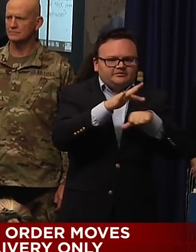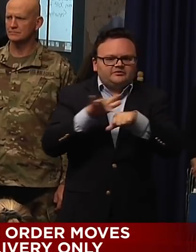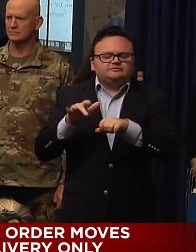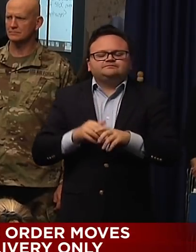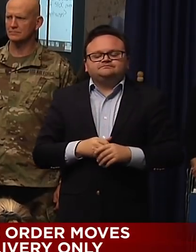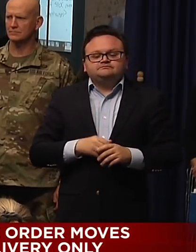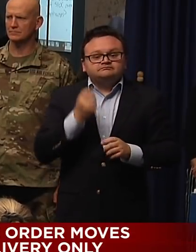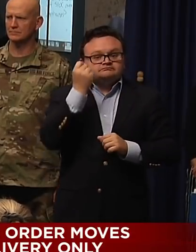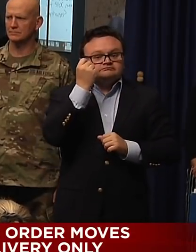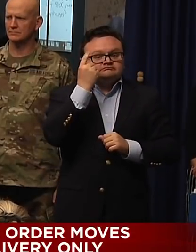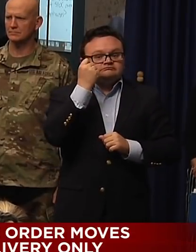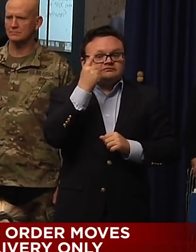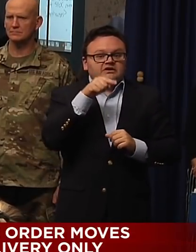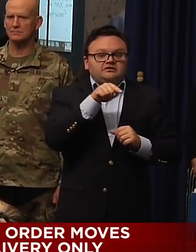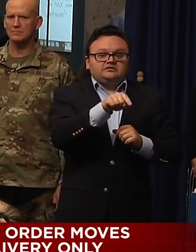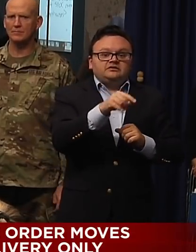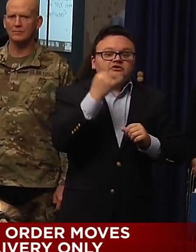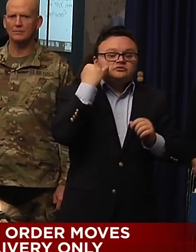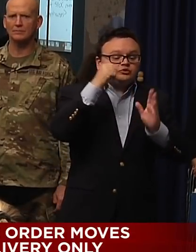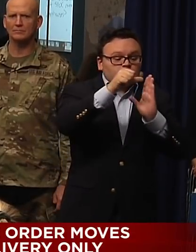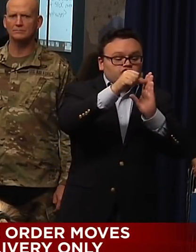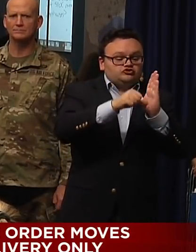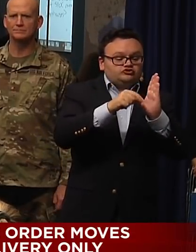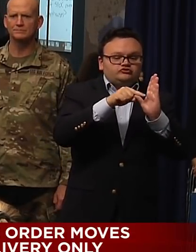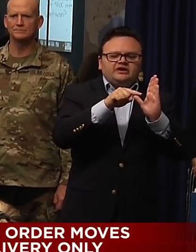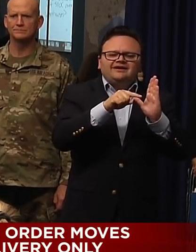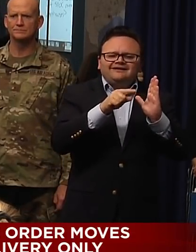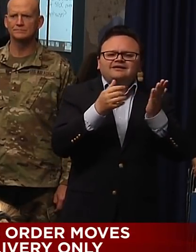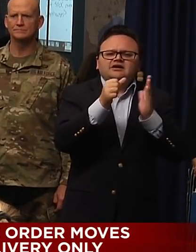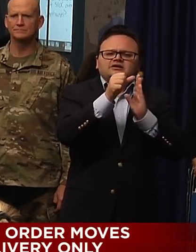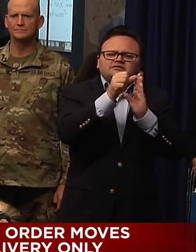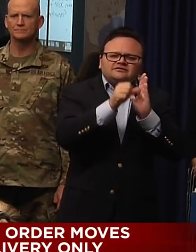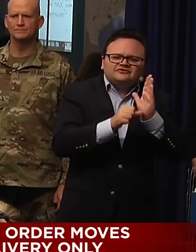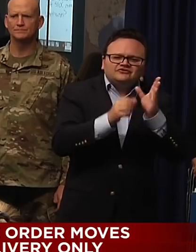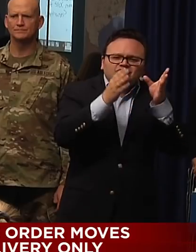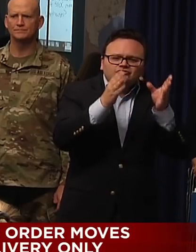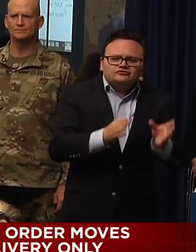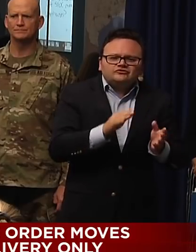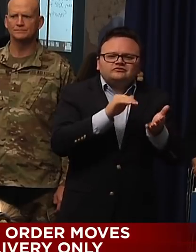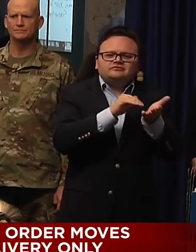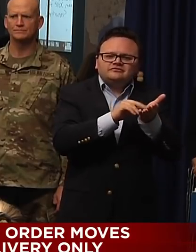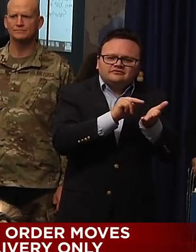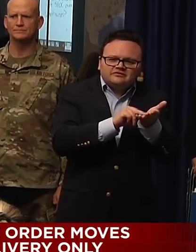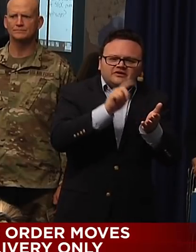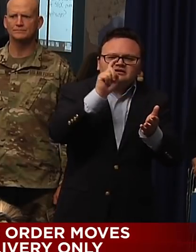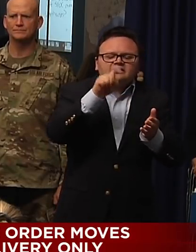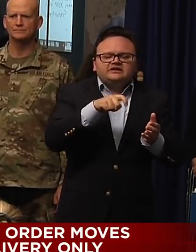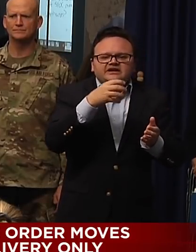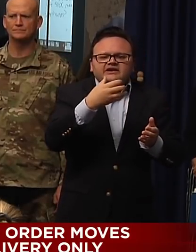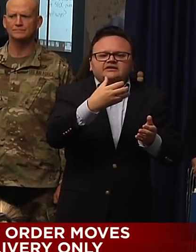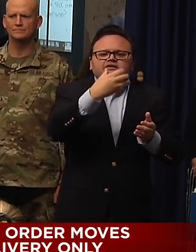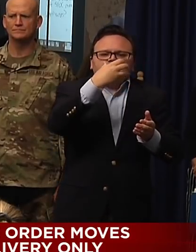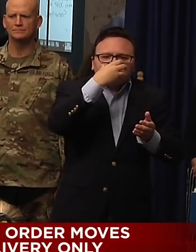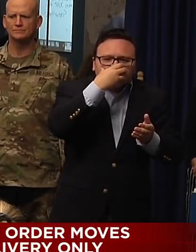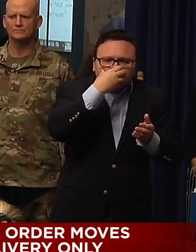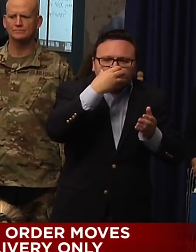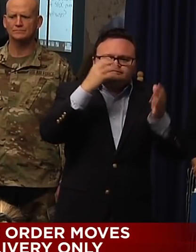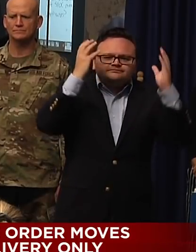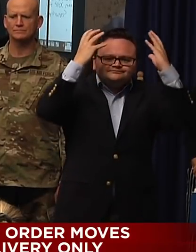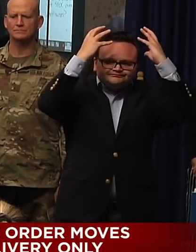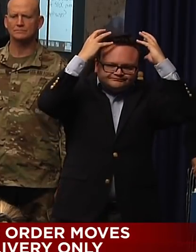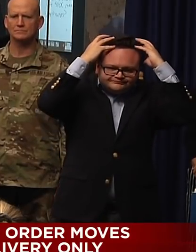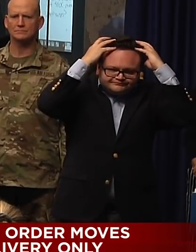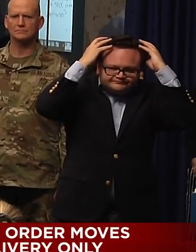personal protective equipment. This is in such short supply that we need to make sure all our health care providers are saving their